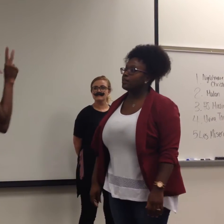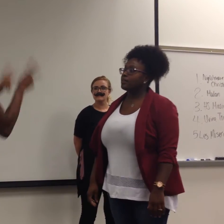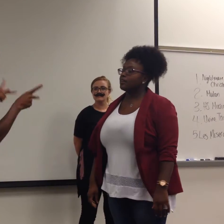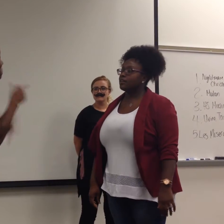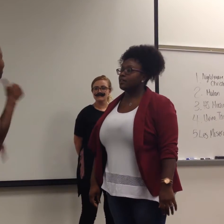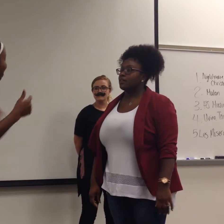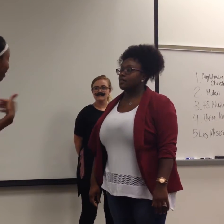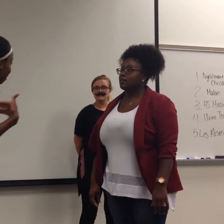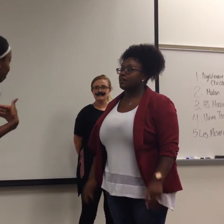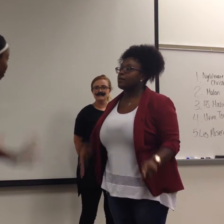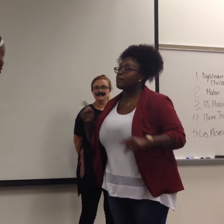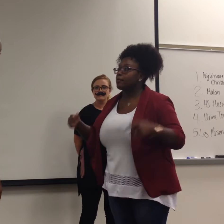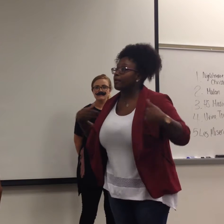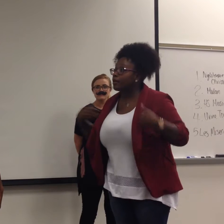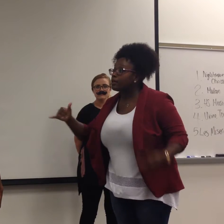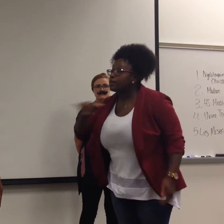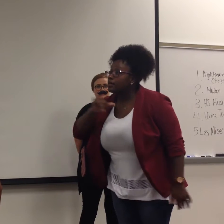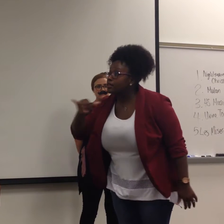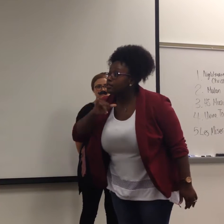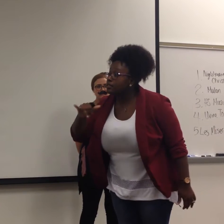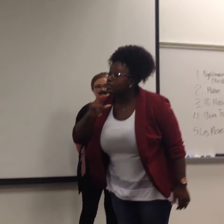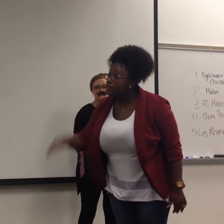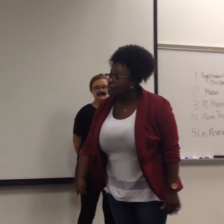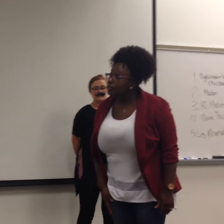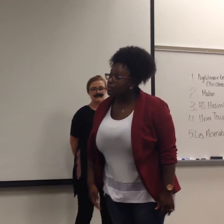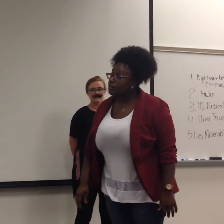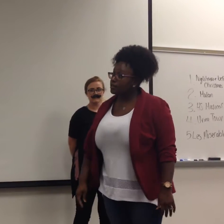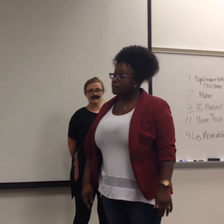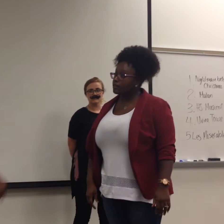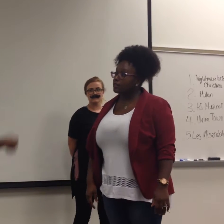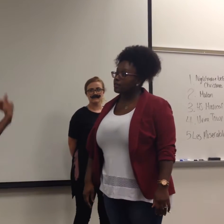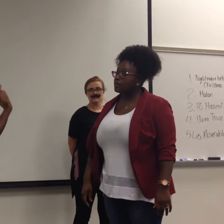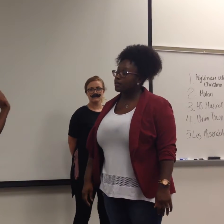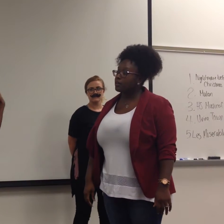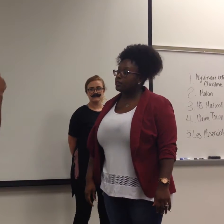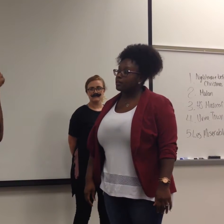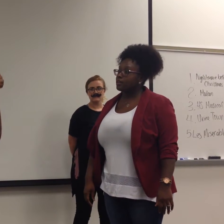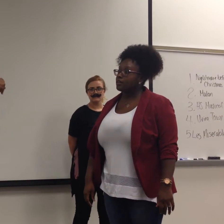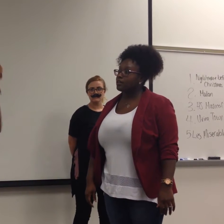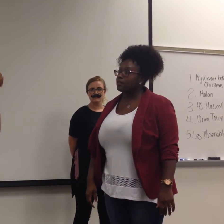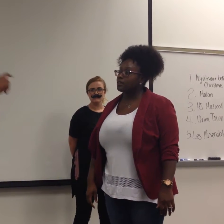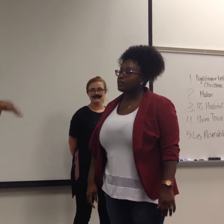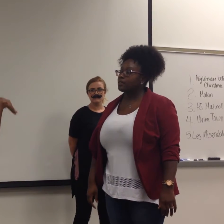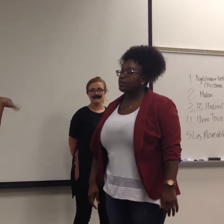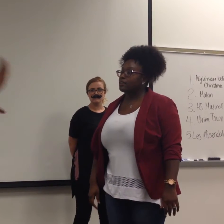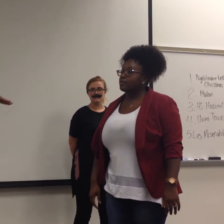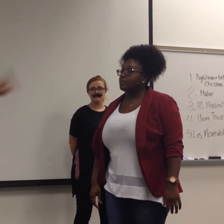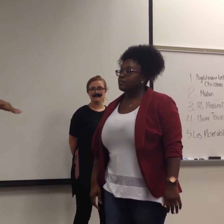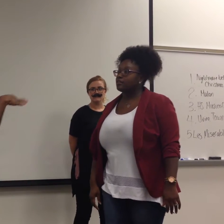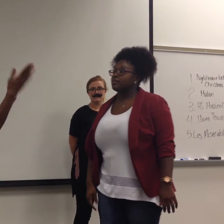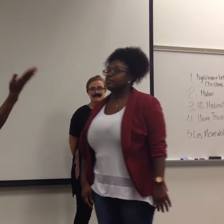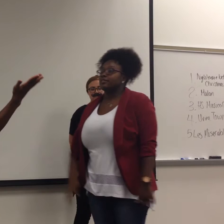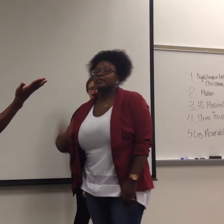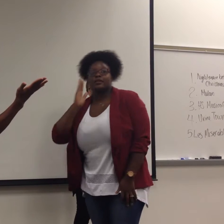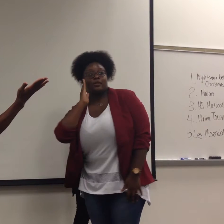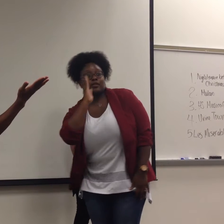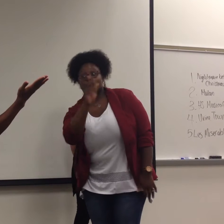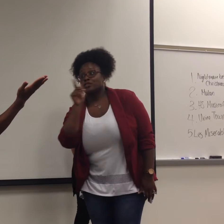animals People are animals, hope dear Animals with huge incisors and big fluffy feet Look closely,